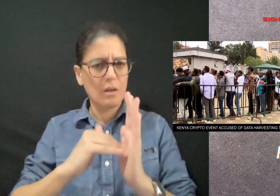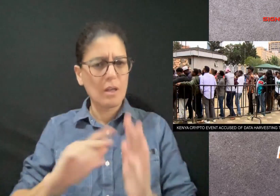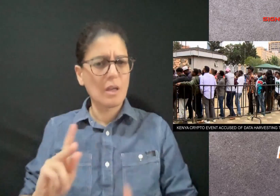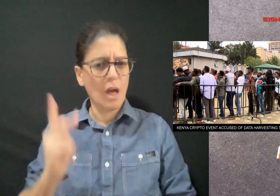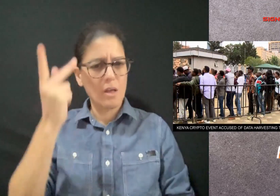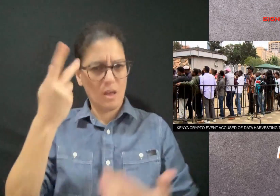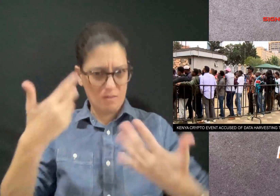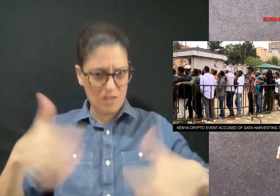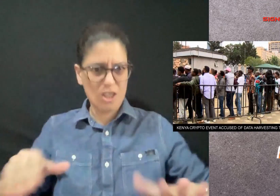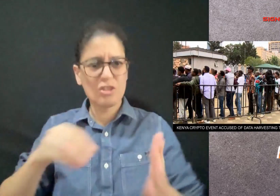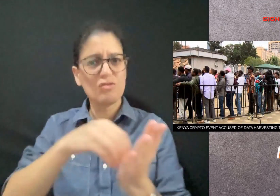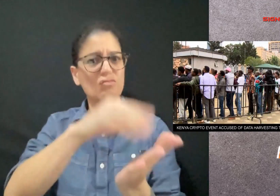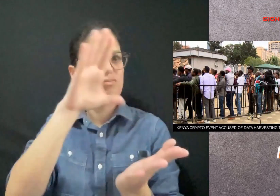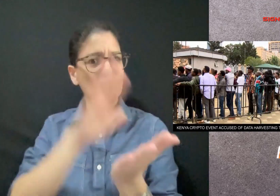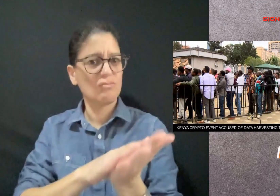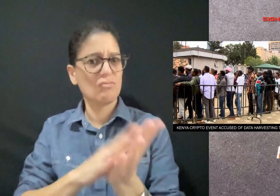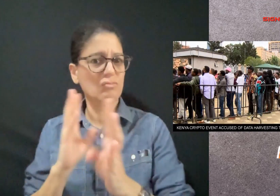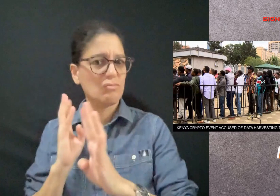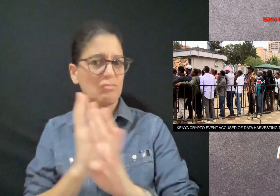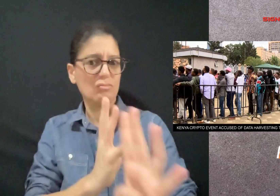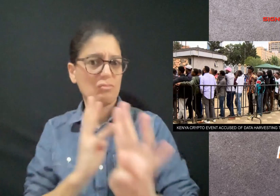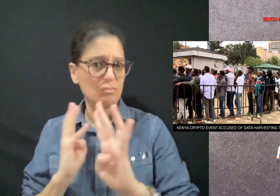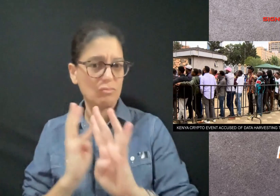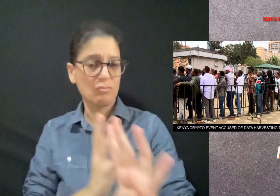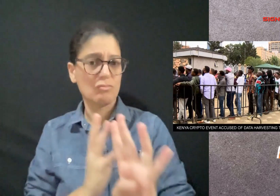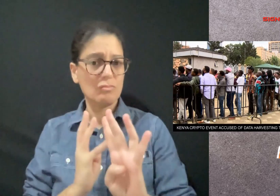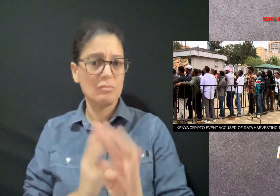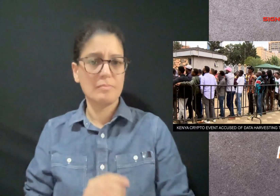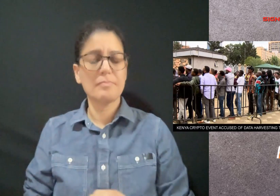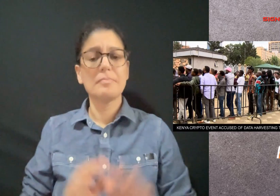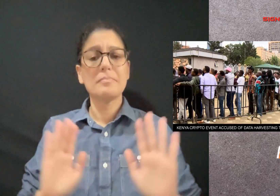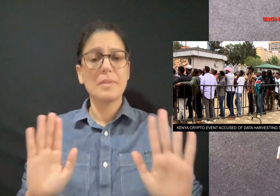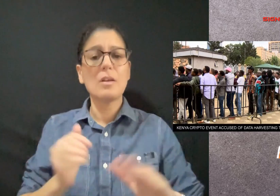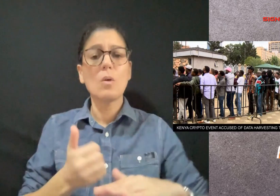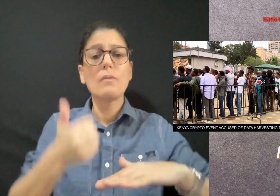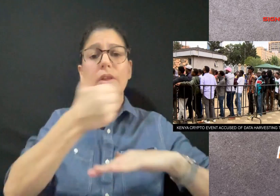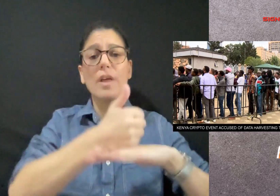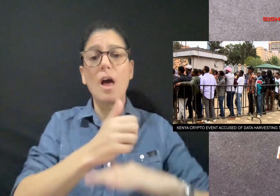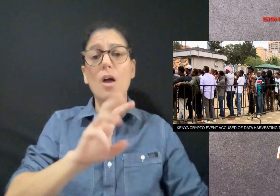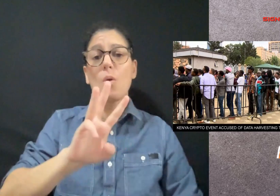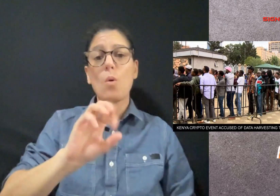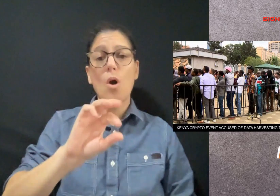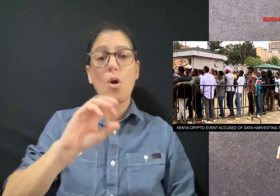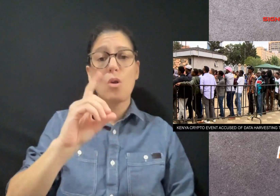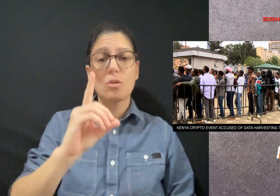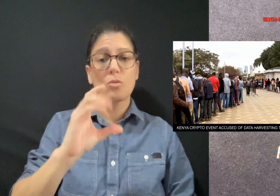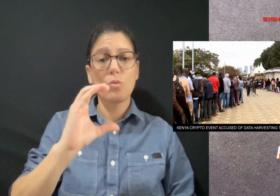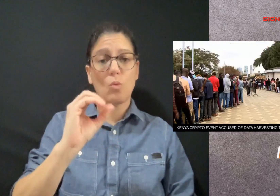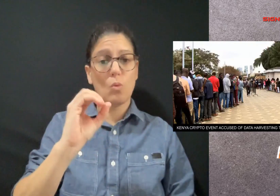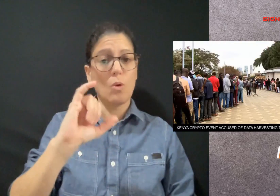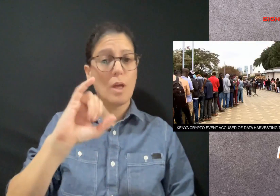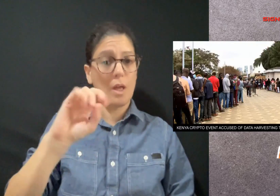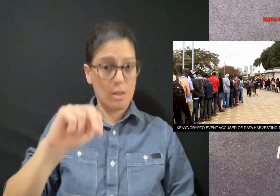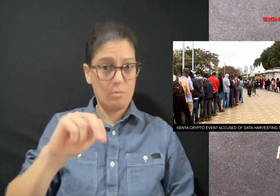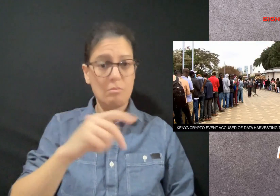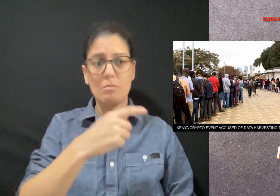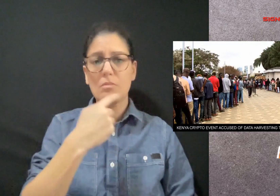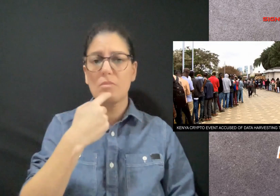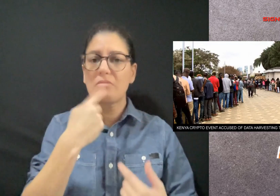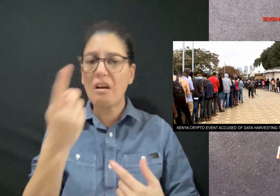but officials with world coin did not give a